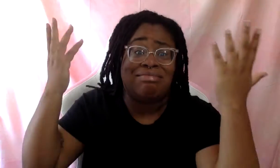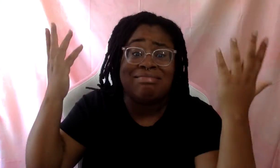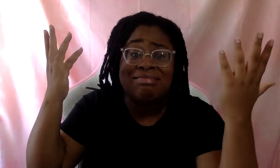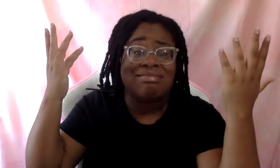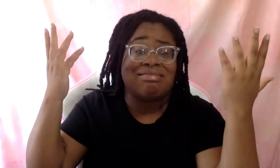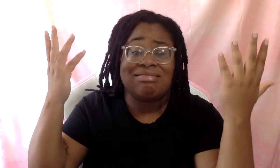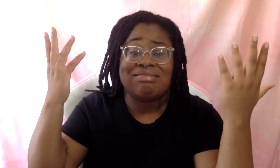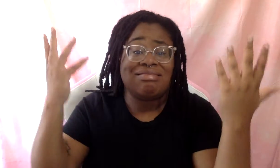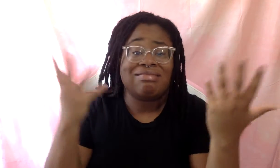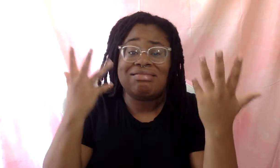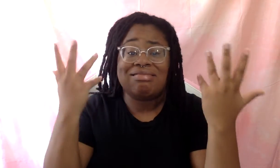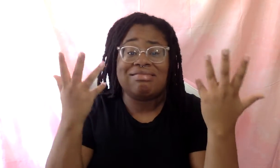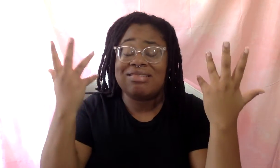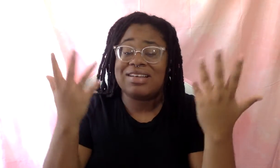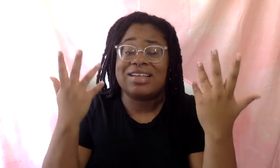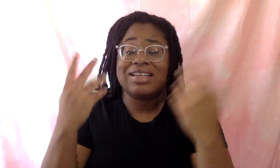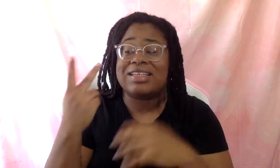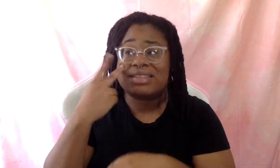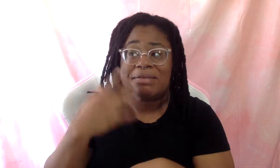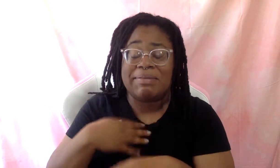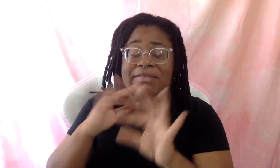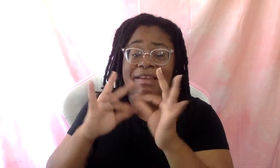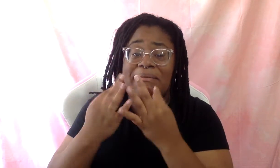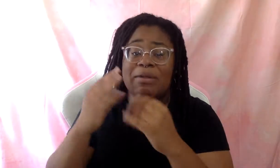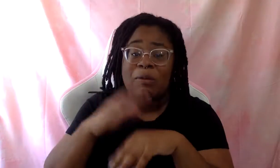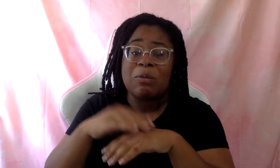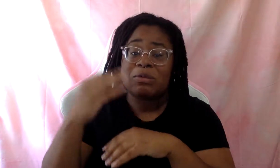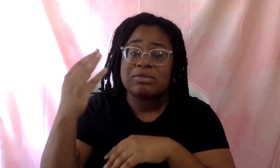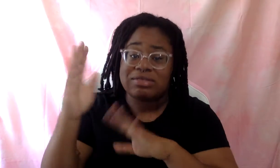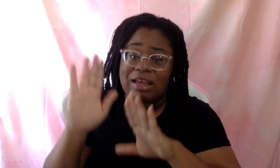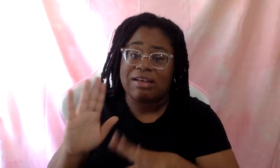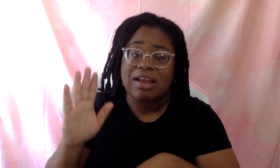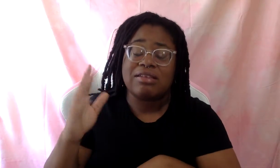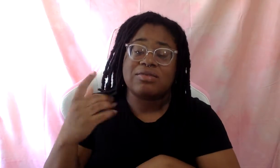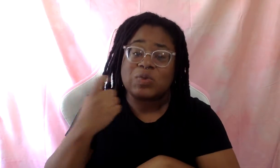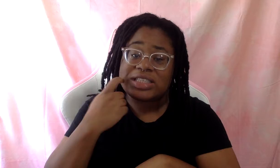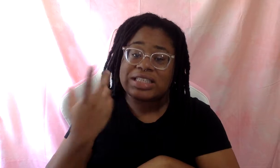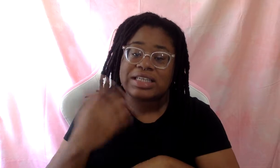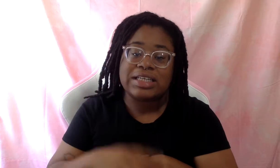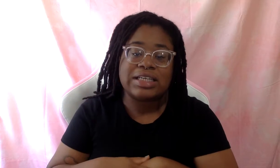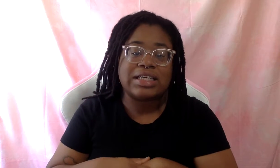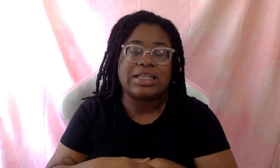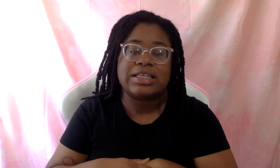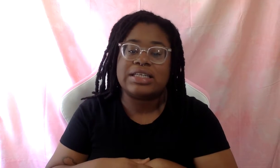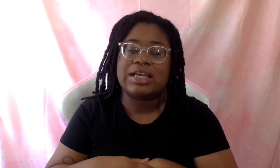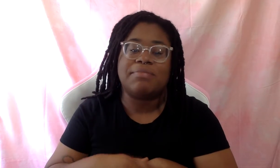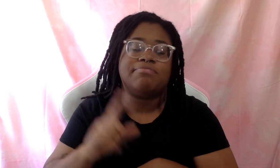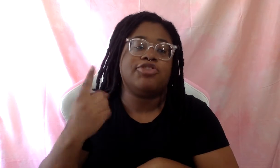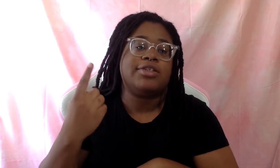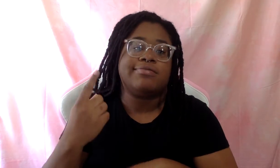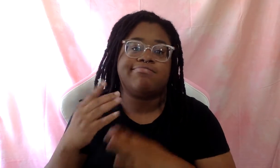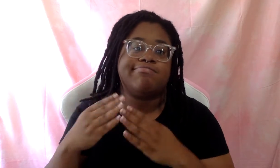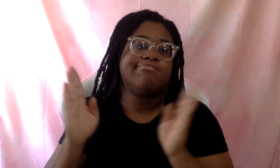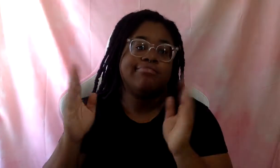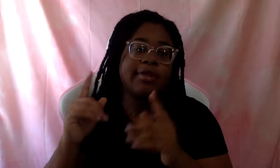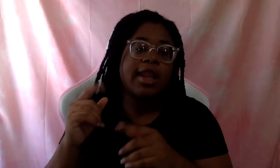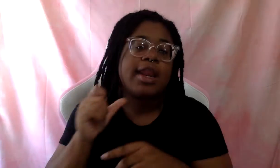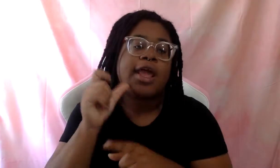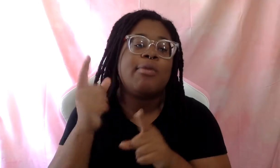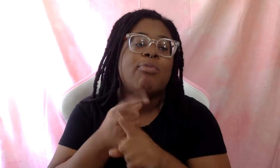Uh, I saw my family on Sunday and I am just wholly inappropriate to them, but I think that I'm very